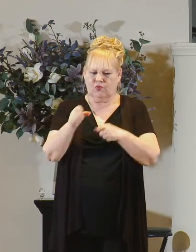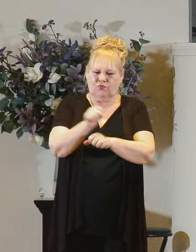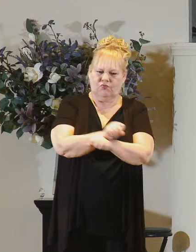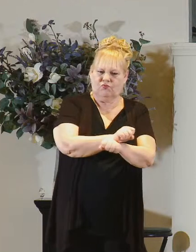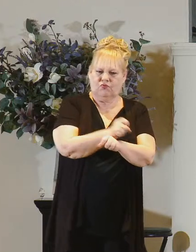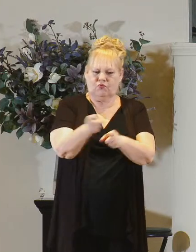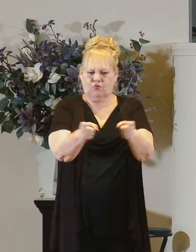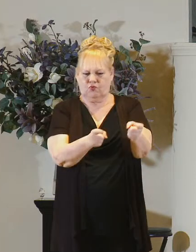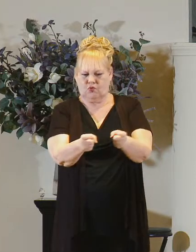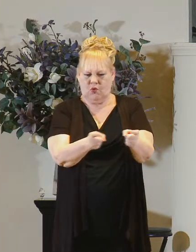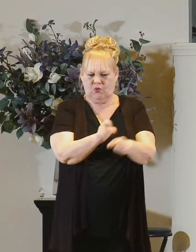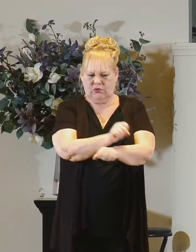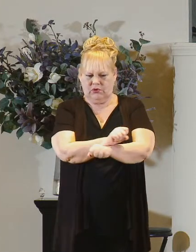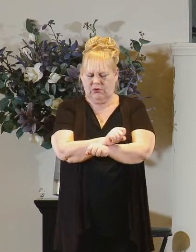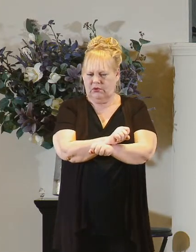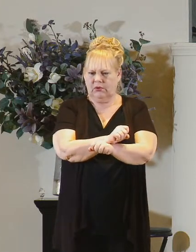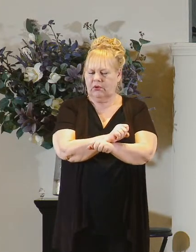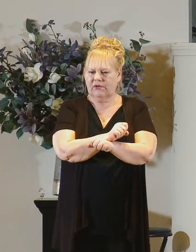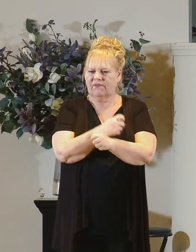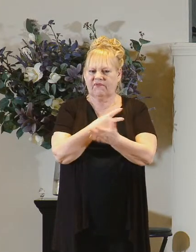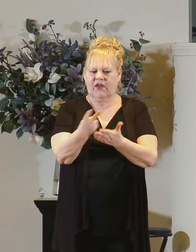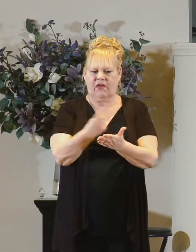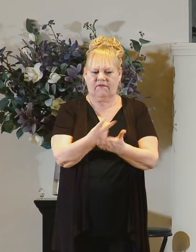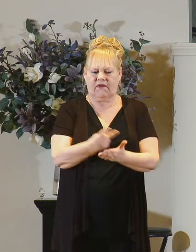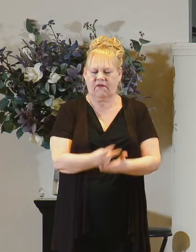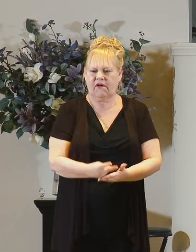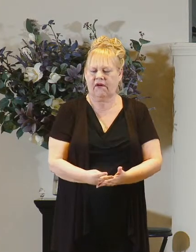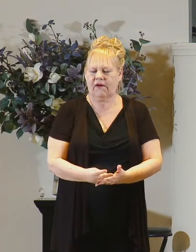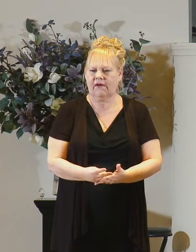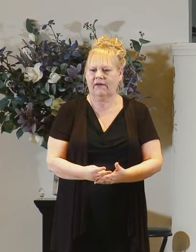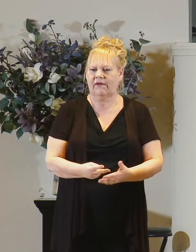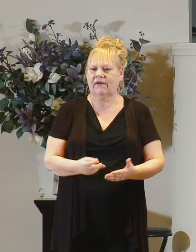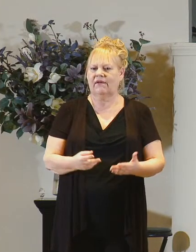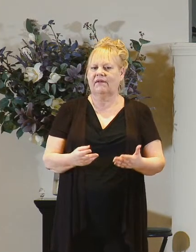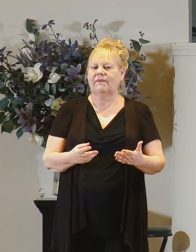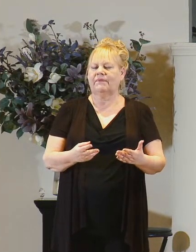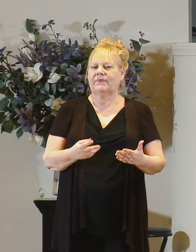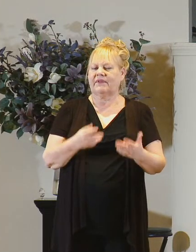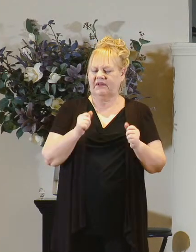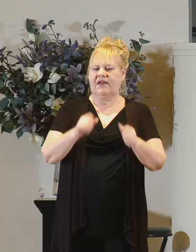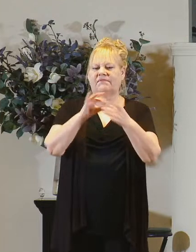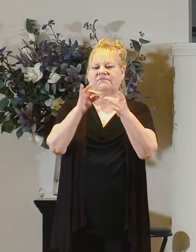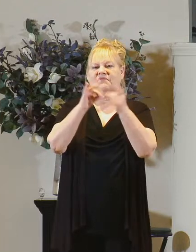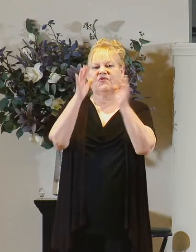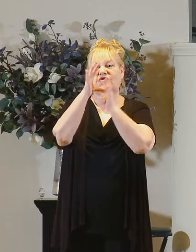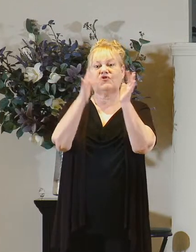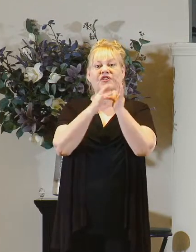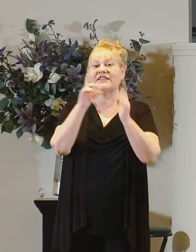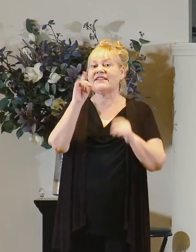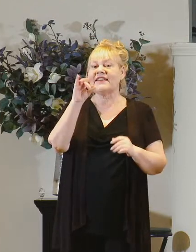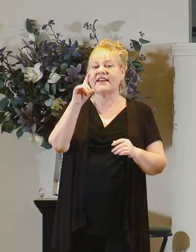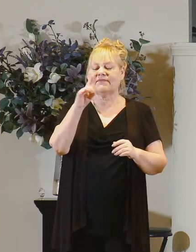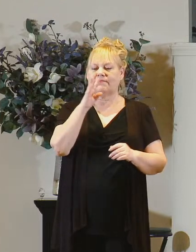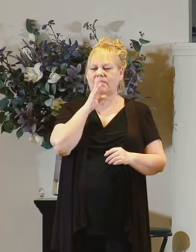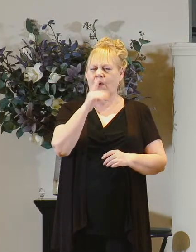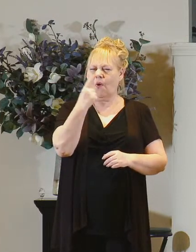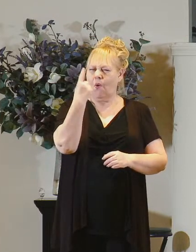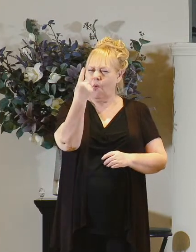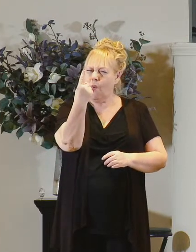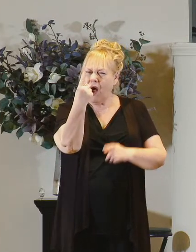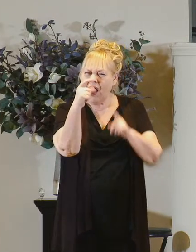him to no avail and he can tell what jesus did who simply spoke a word